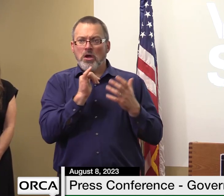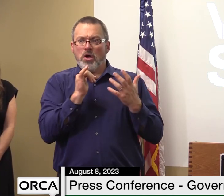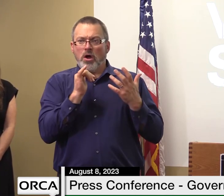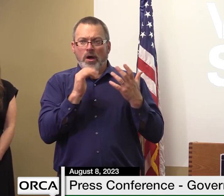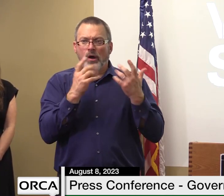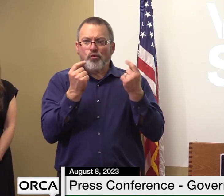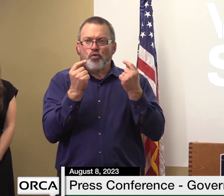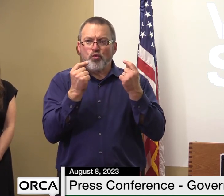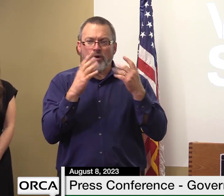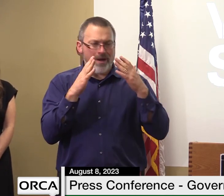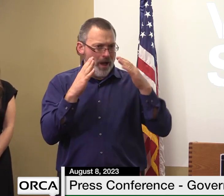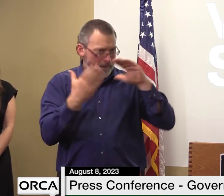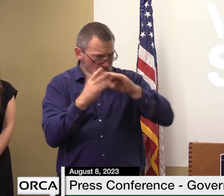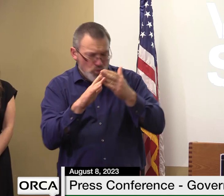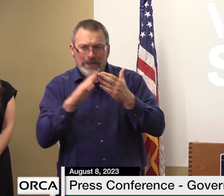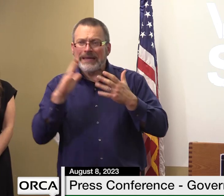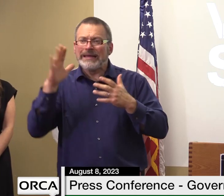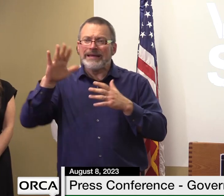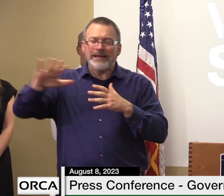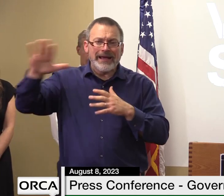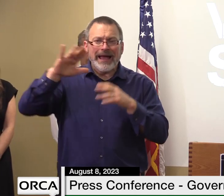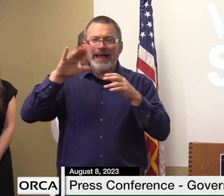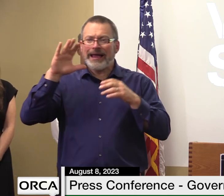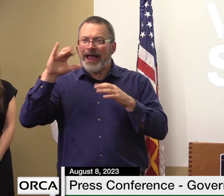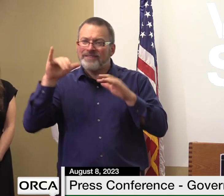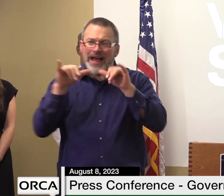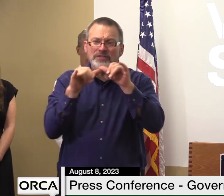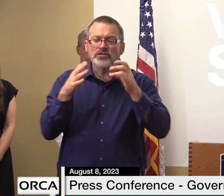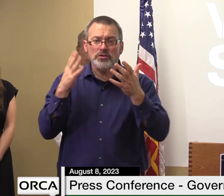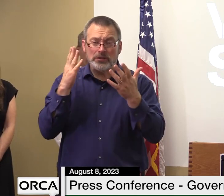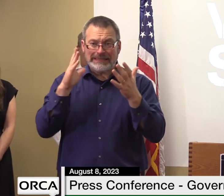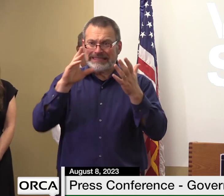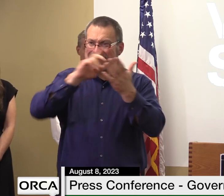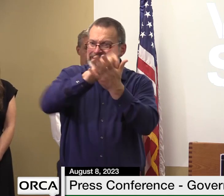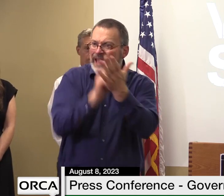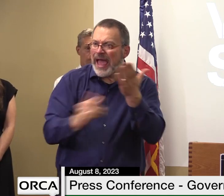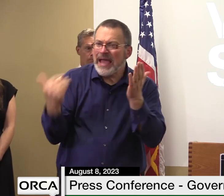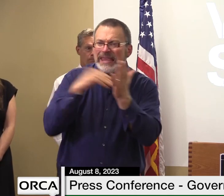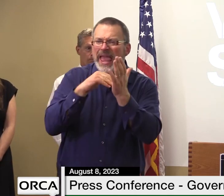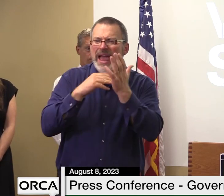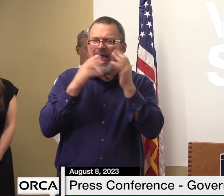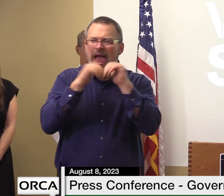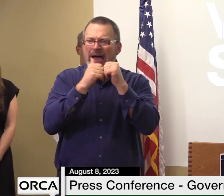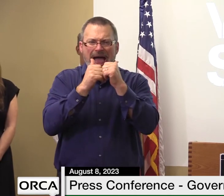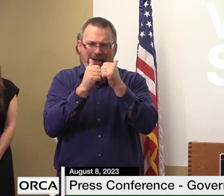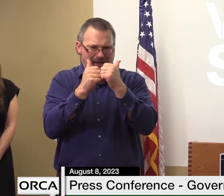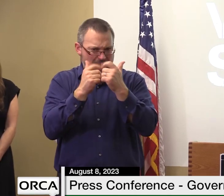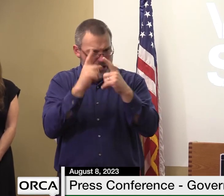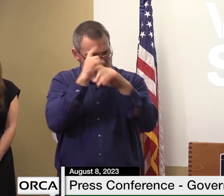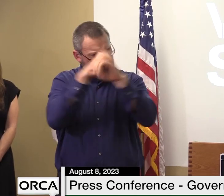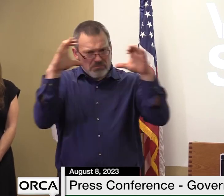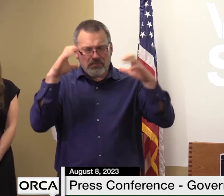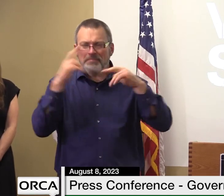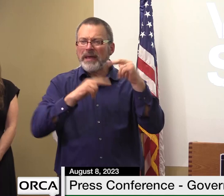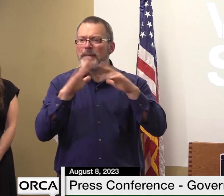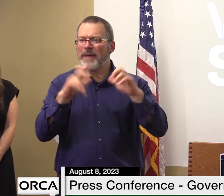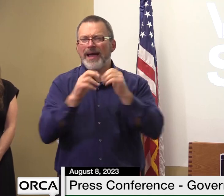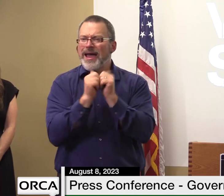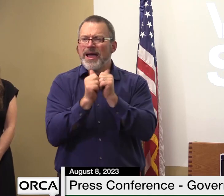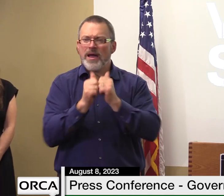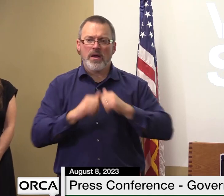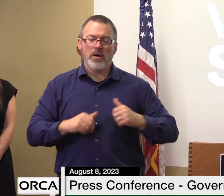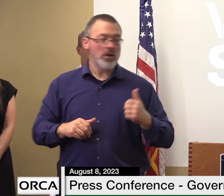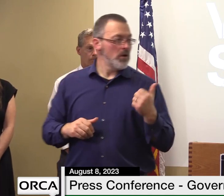engineers about redesigning these communities or thinking how and where we should reveal yeah absolutely we're we're starting